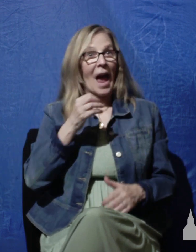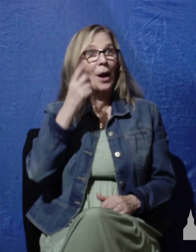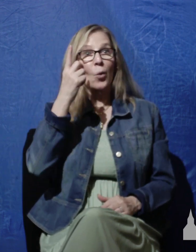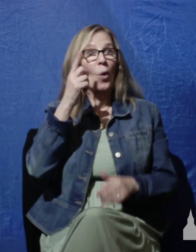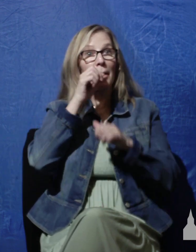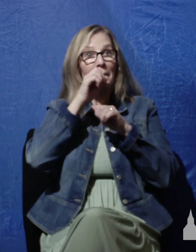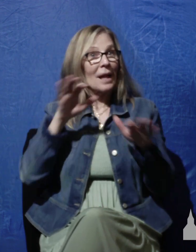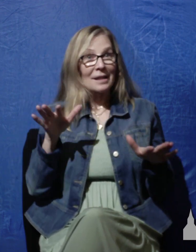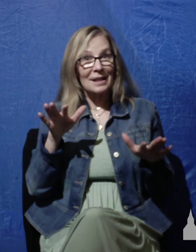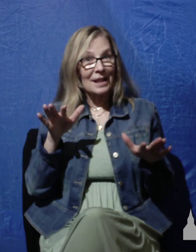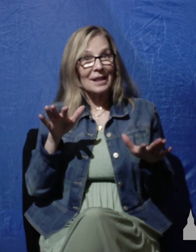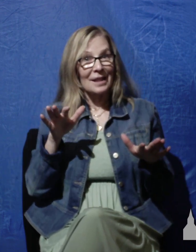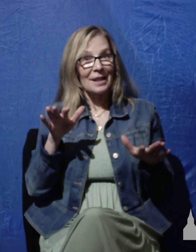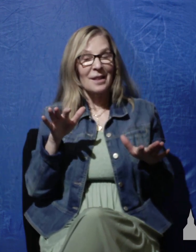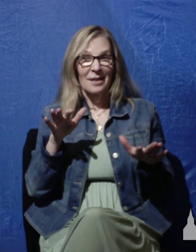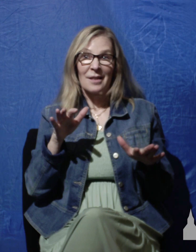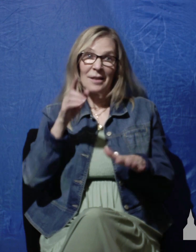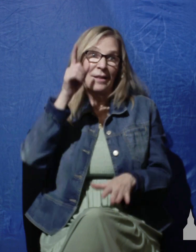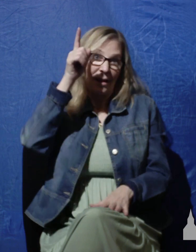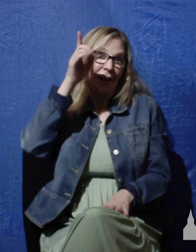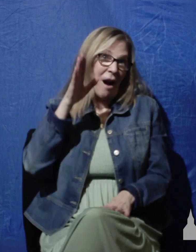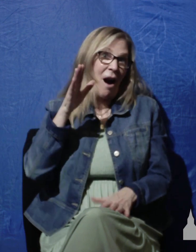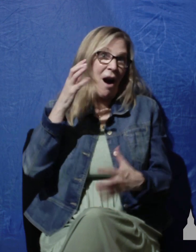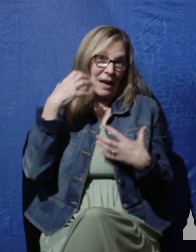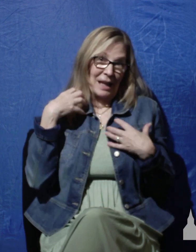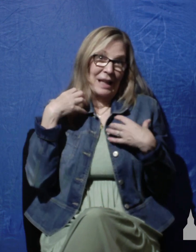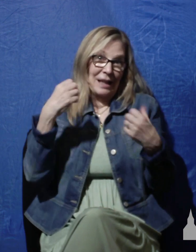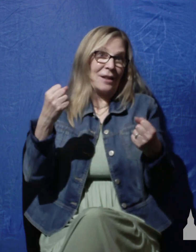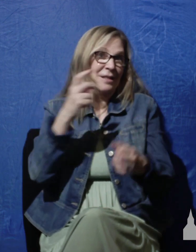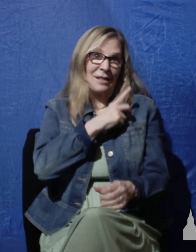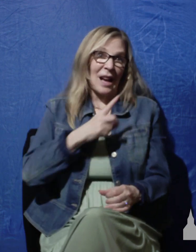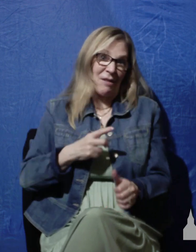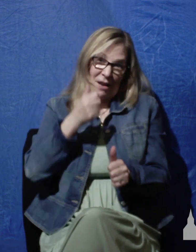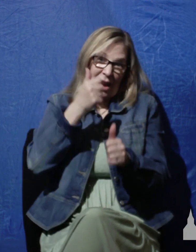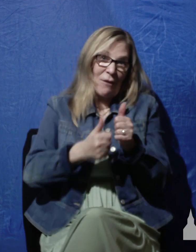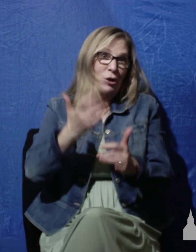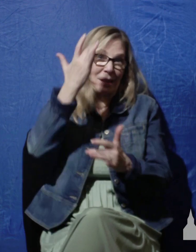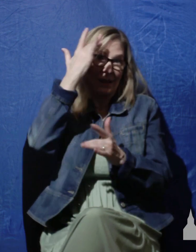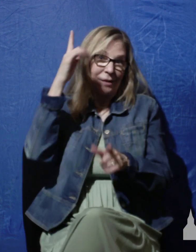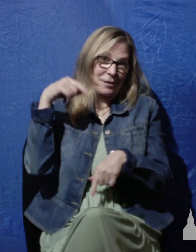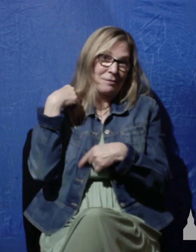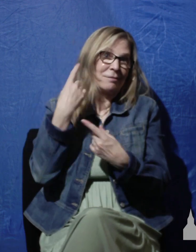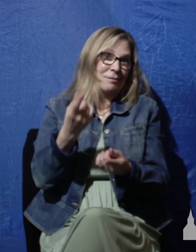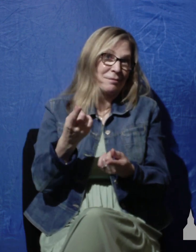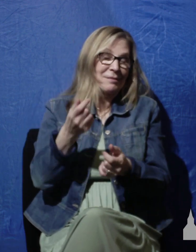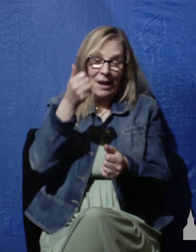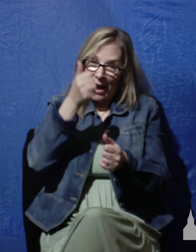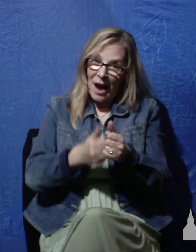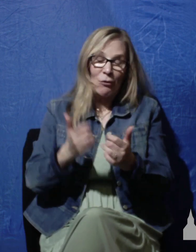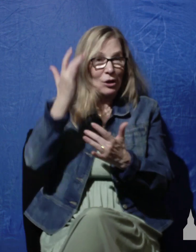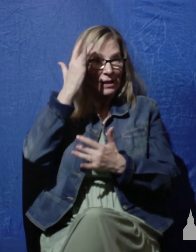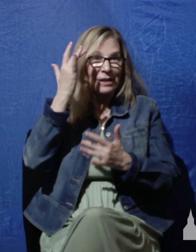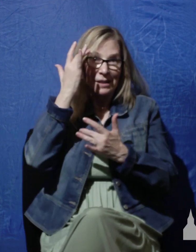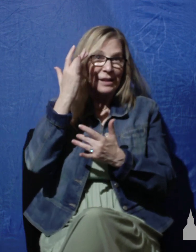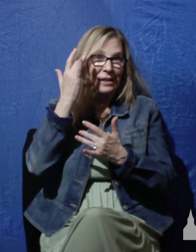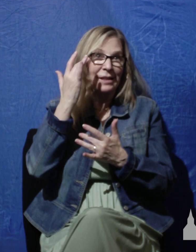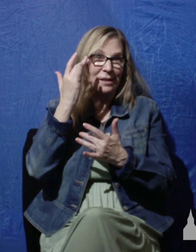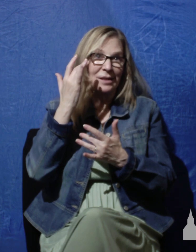those blessings is that God had healed David of every sickness and every disease that he had him endure.